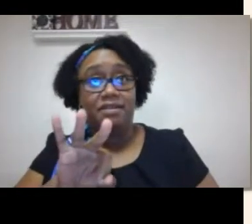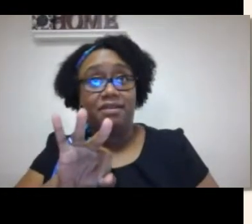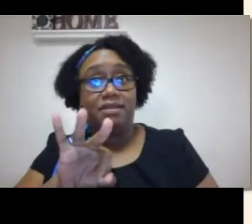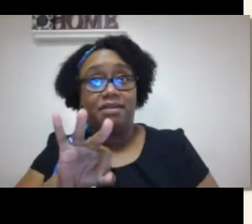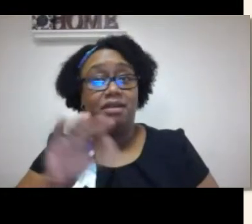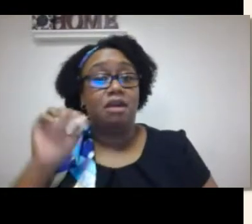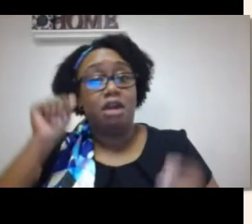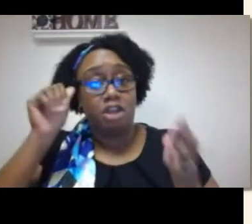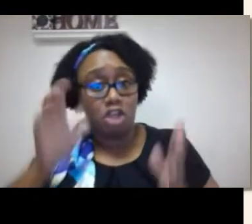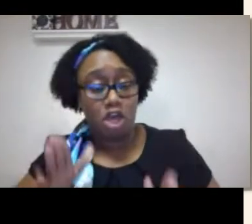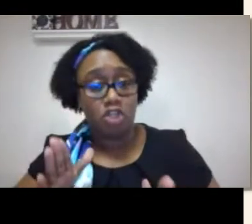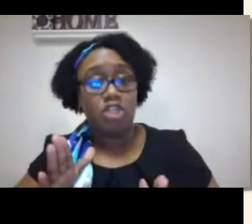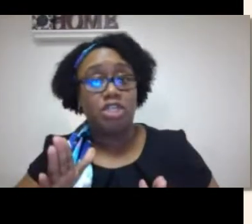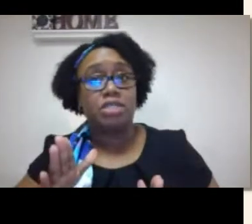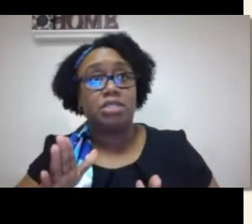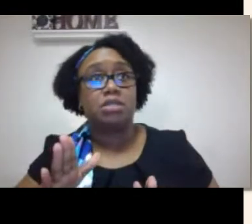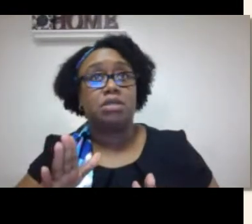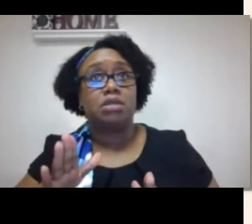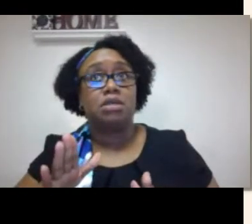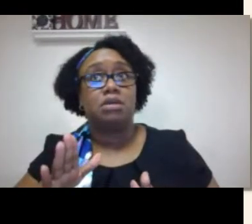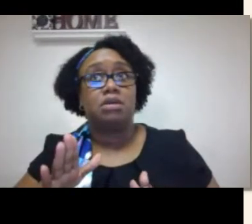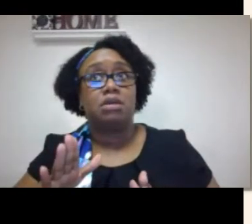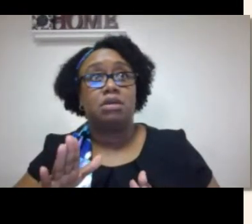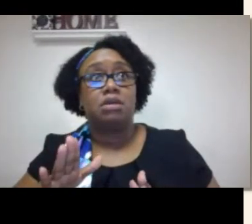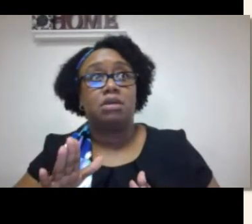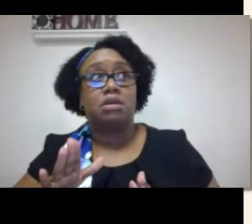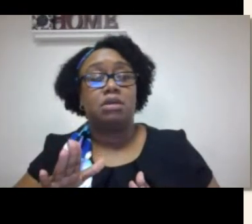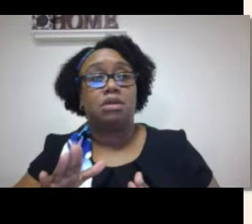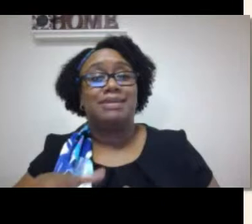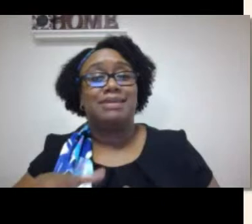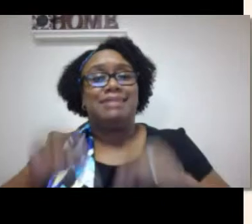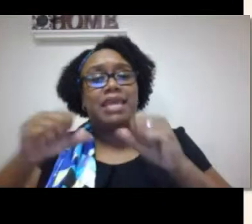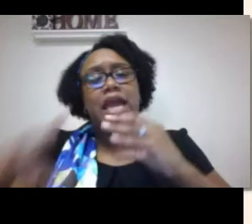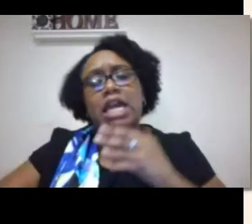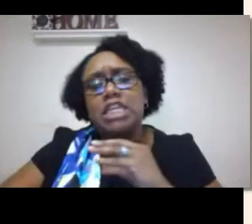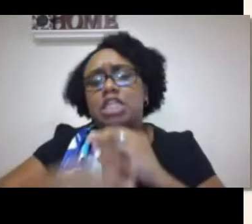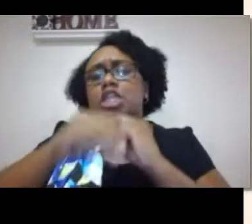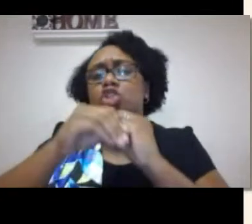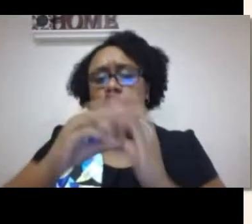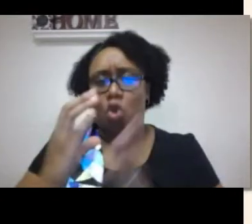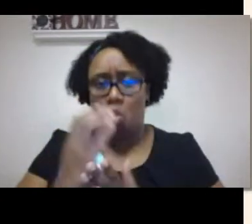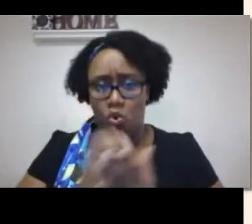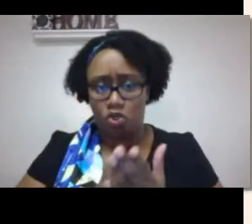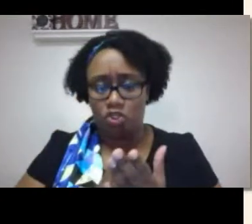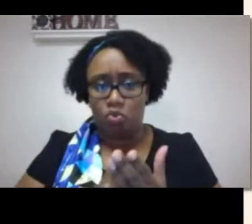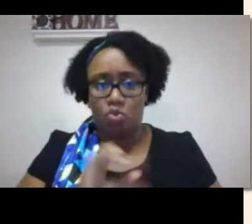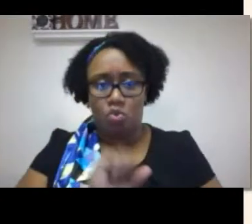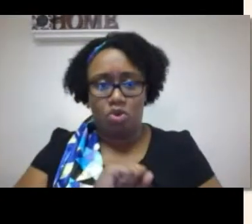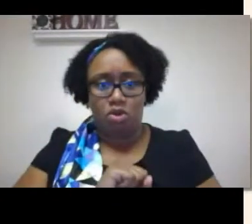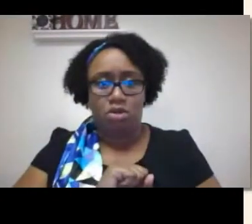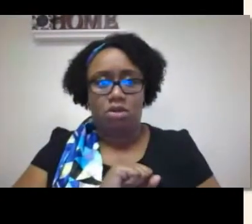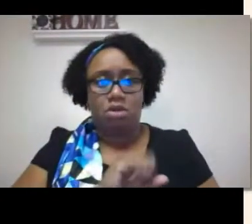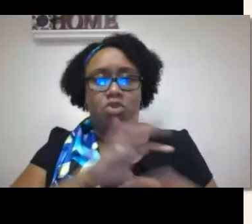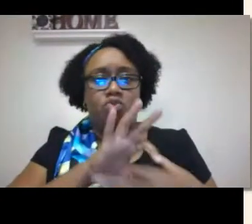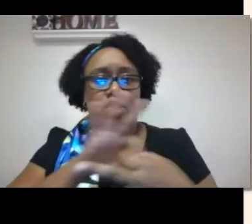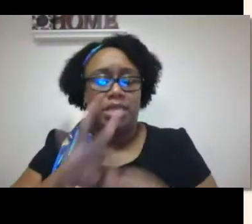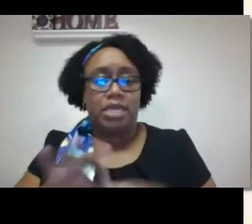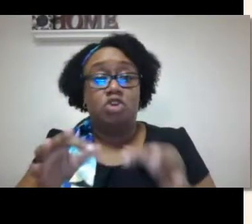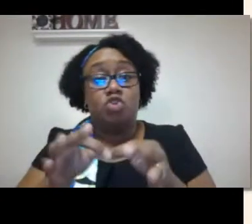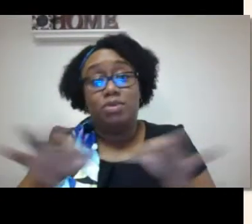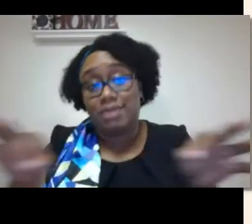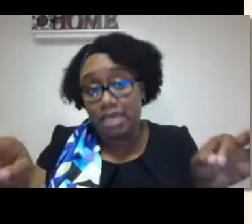Honestly, it depends. If an audiologist takes